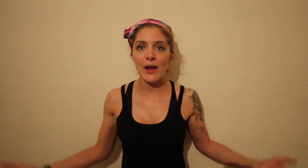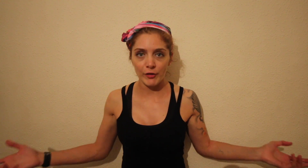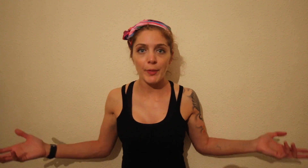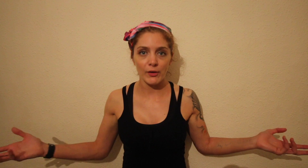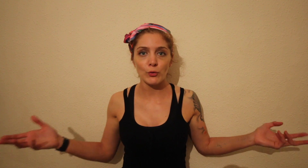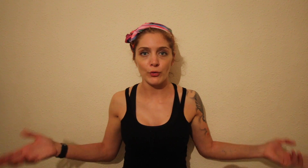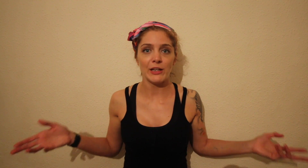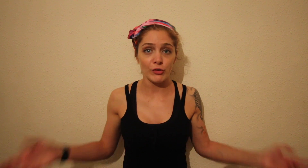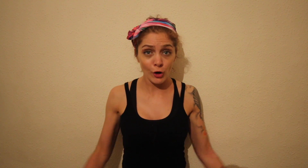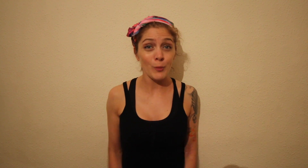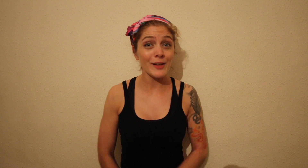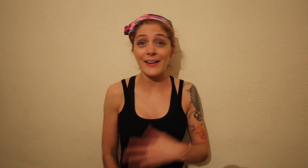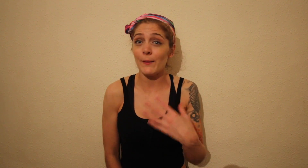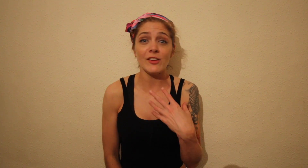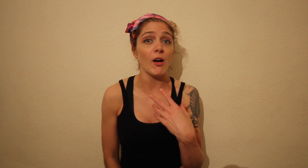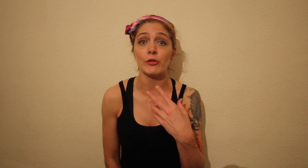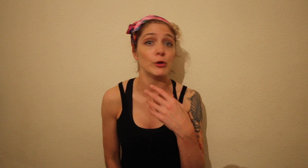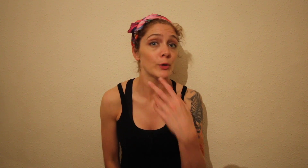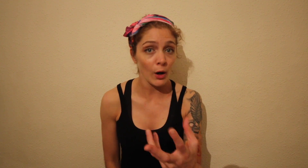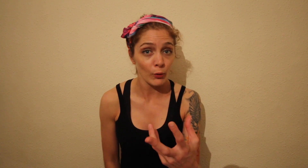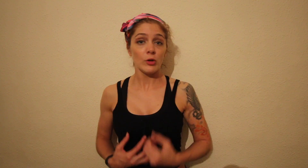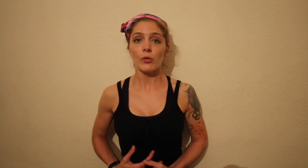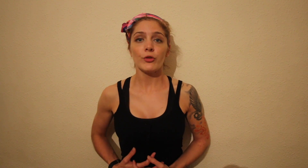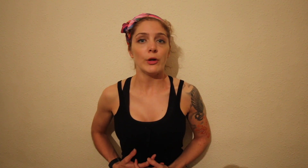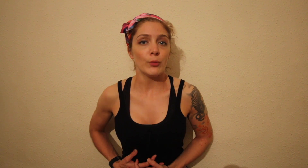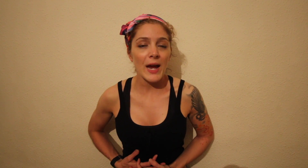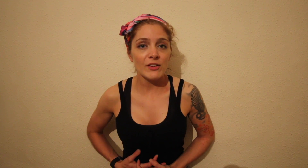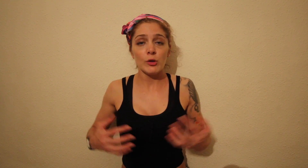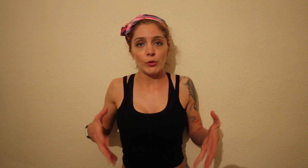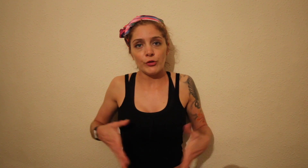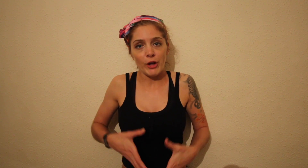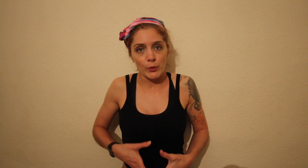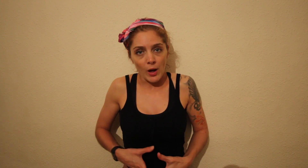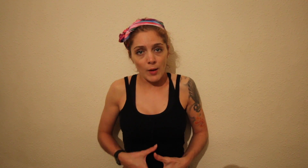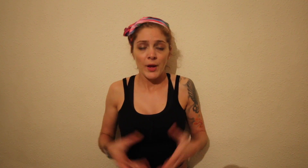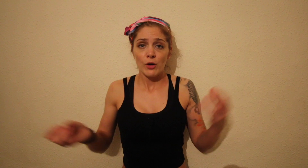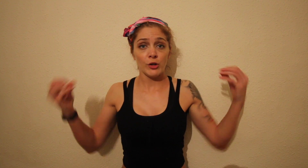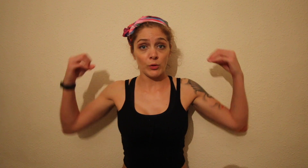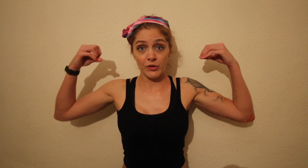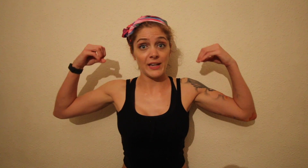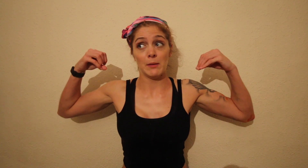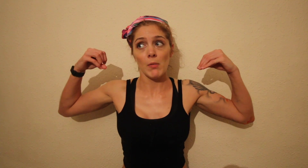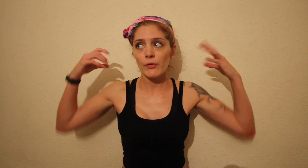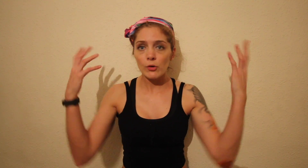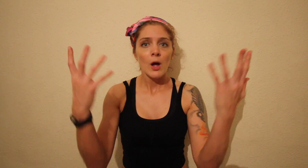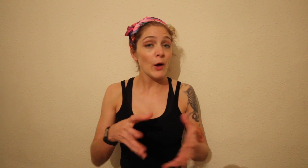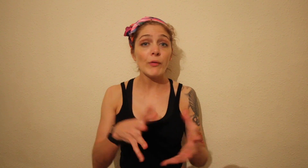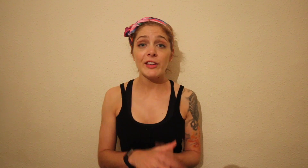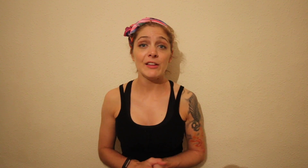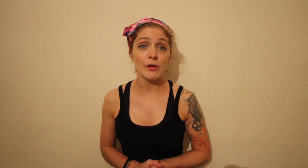every personal trainer should know because they're going to ask your goal. Do you want to lose weight? Do you want to tone up? Do you want to gain muscle? They also need to